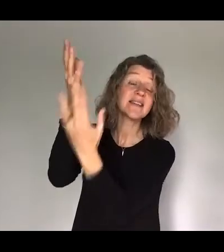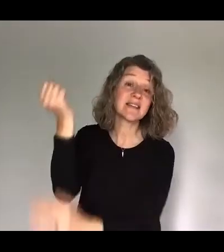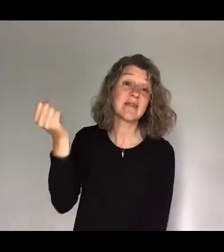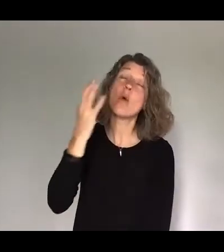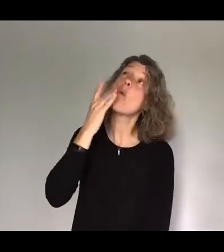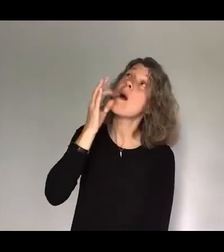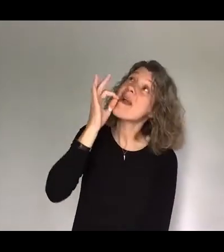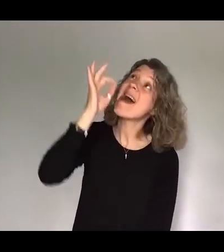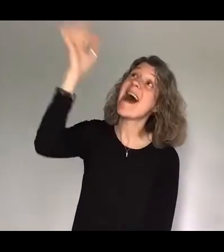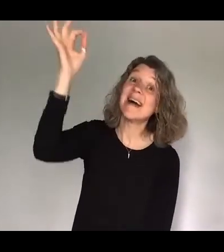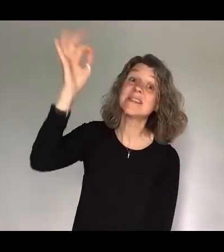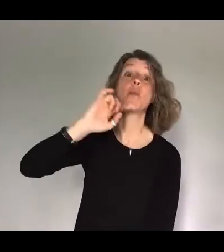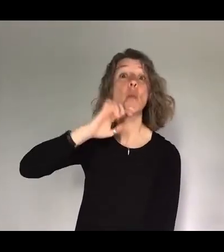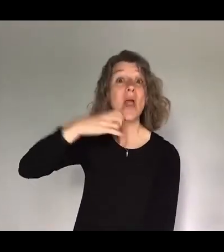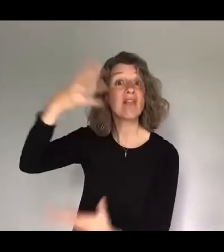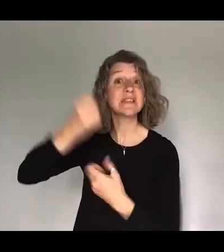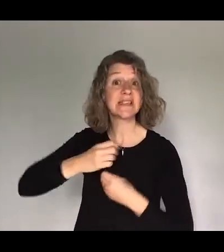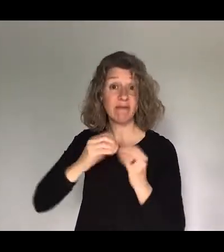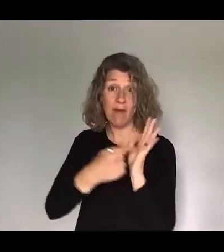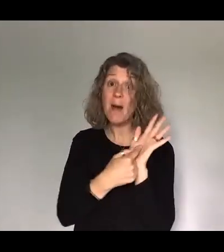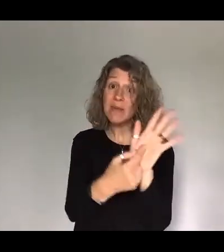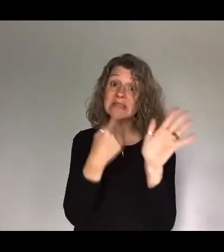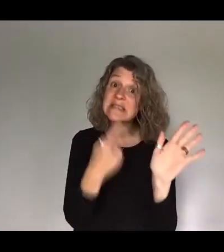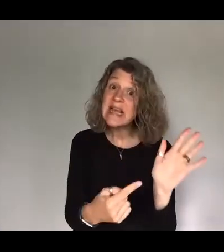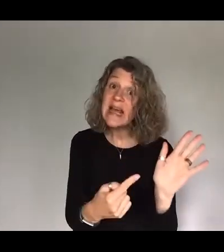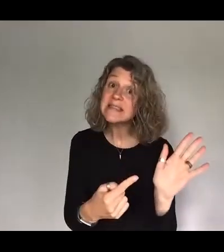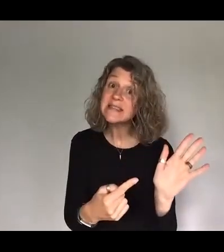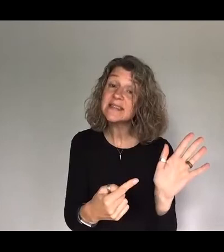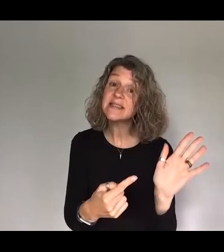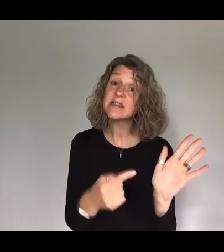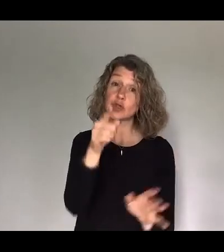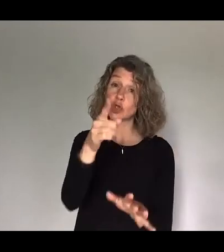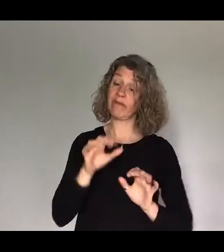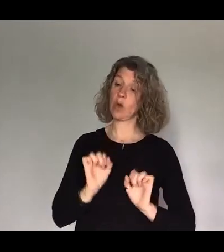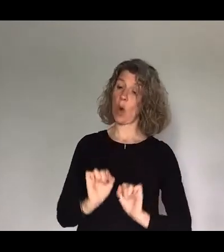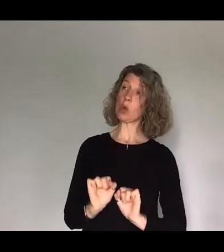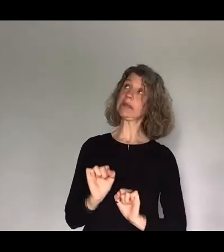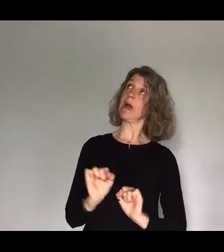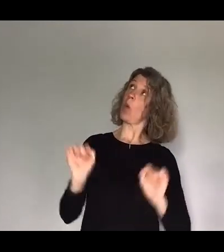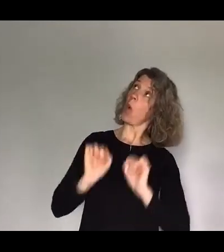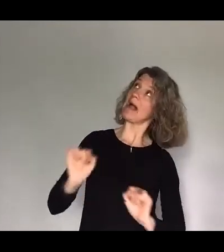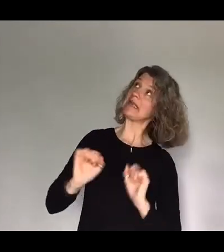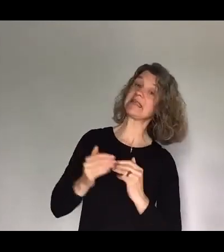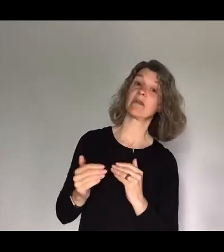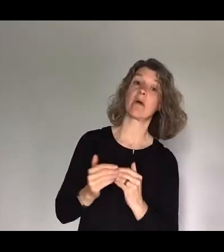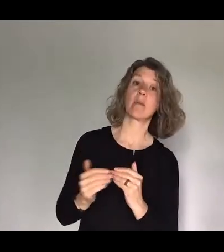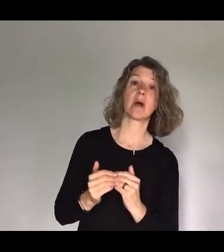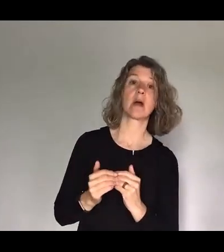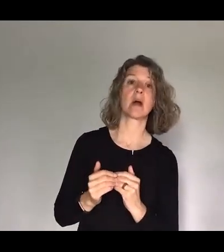will receive so if you're holding back because you're waiting for God to do more can I offer you this reminder